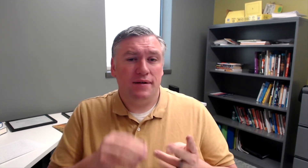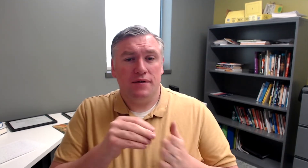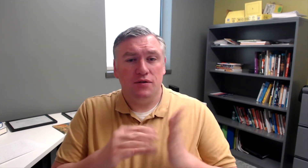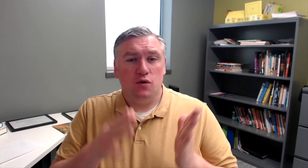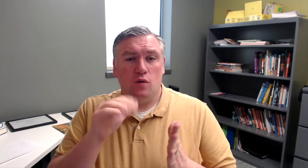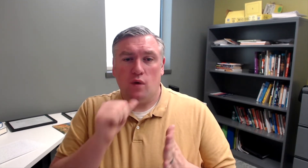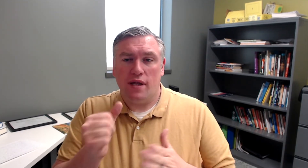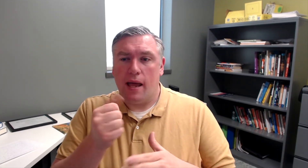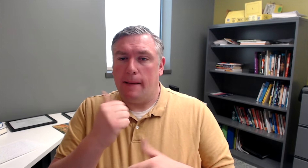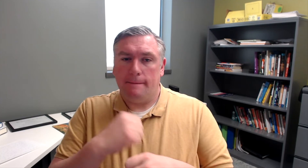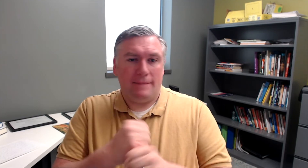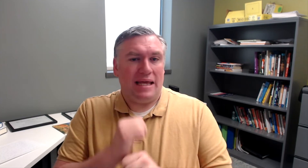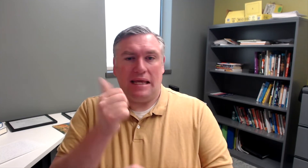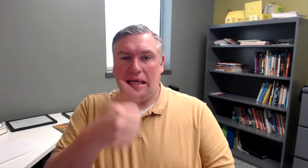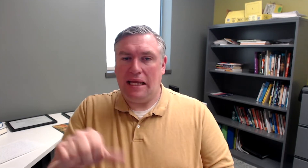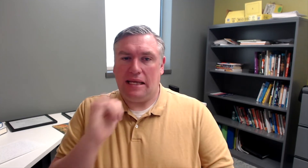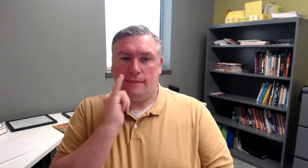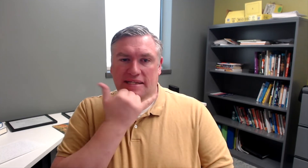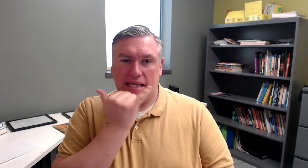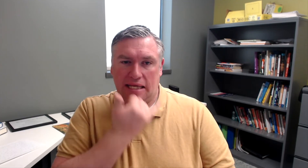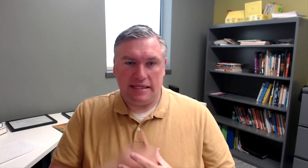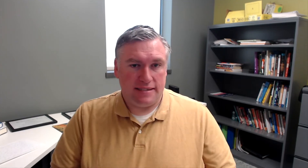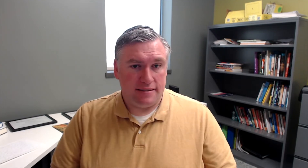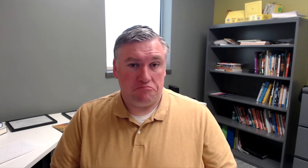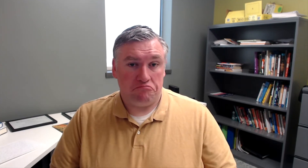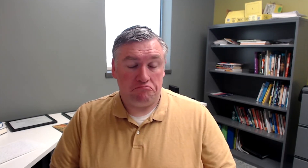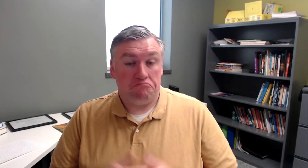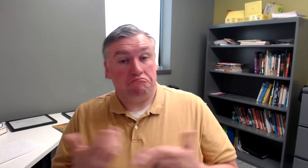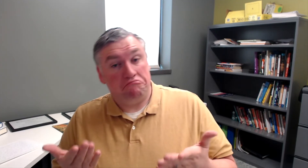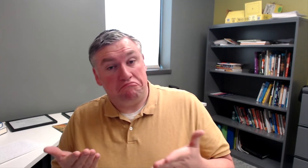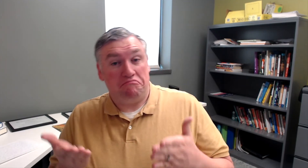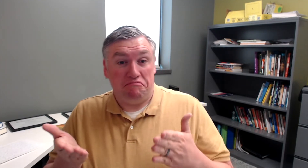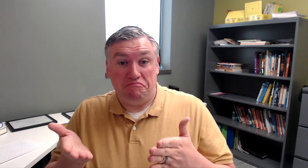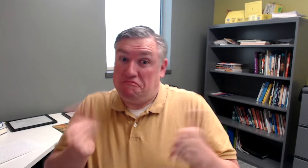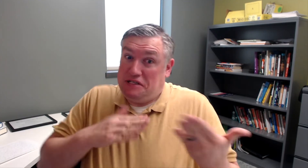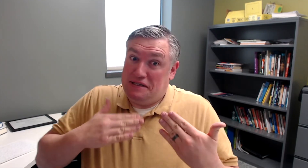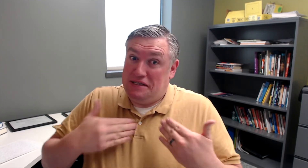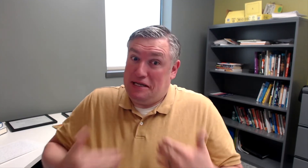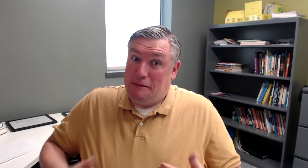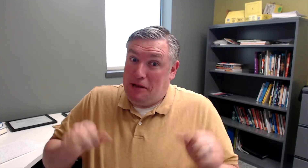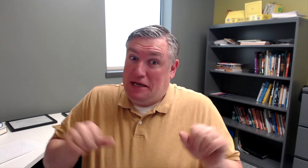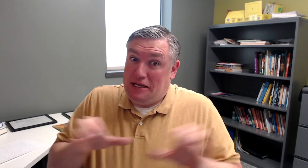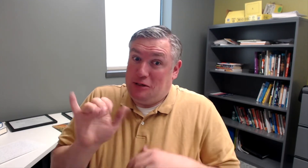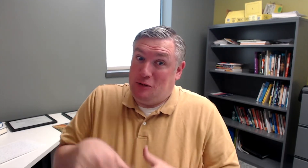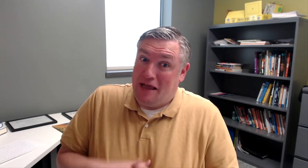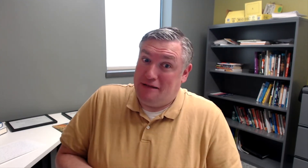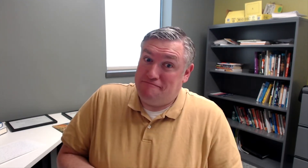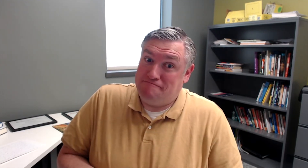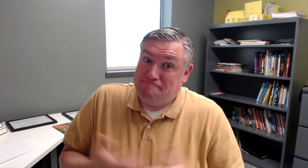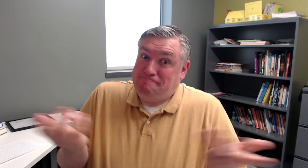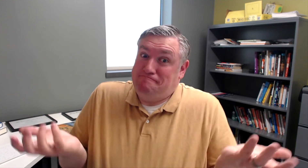Another example, student will not make any mistakes on an assignment. Well, a dead body can do that.